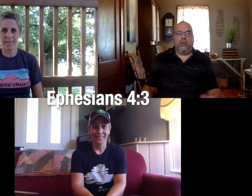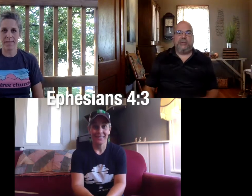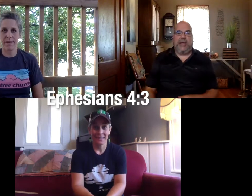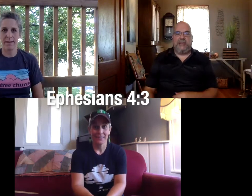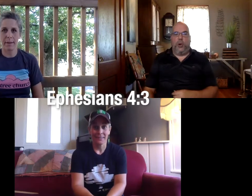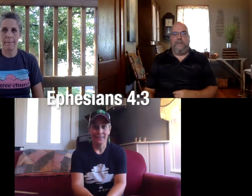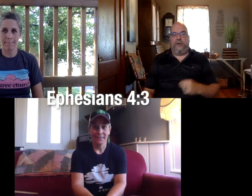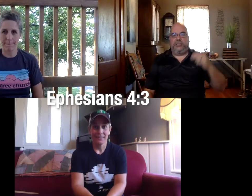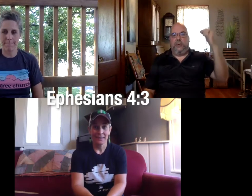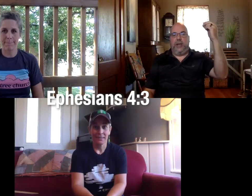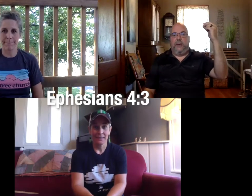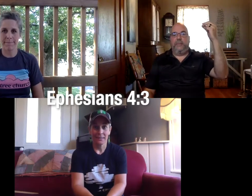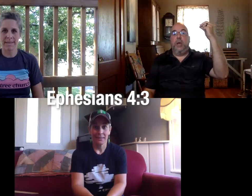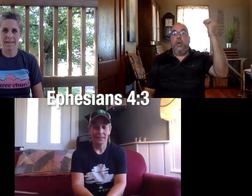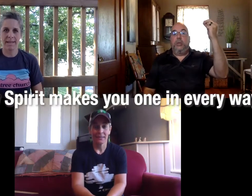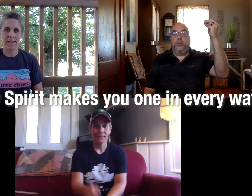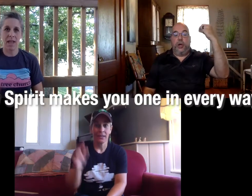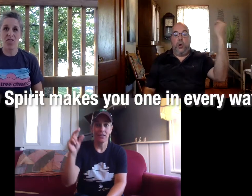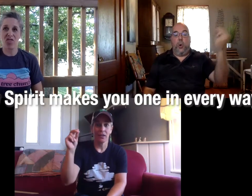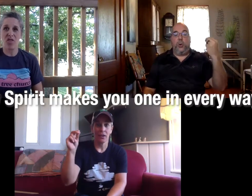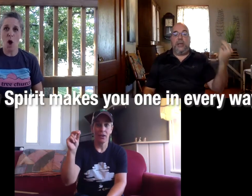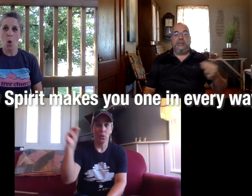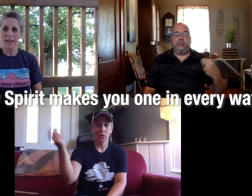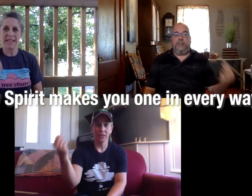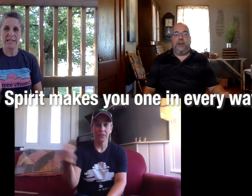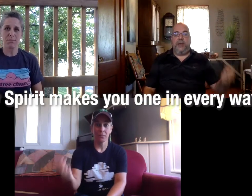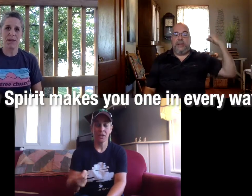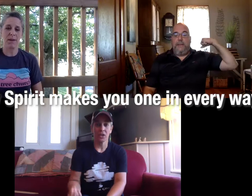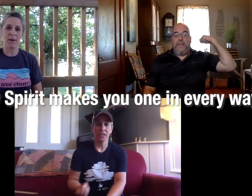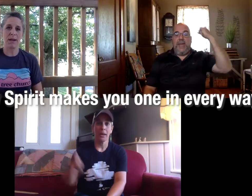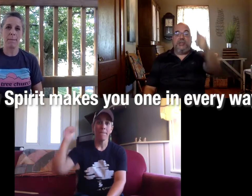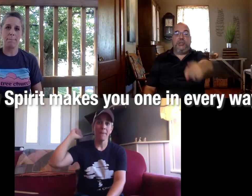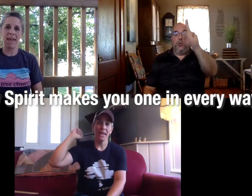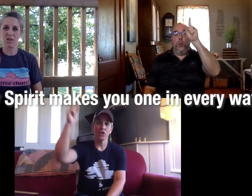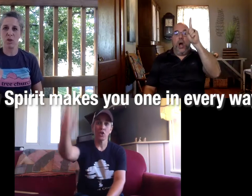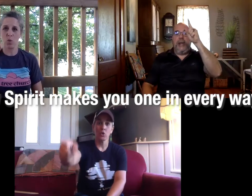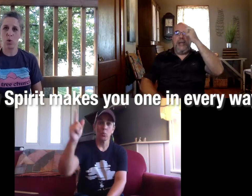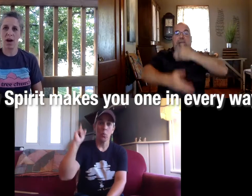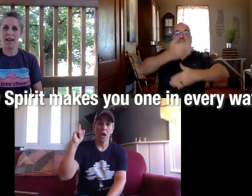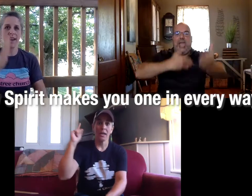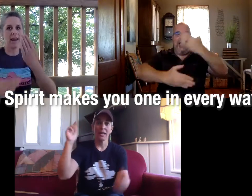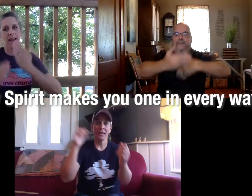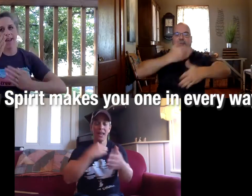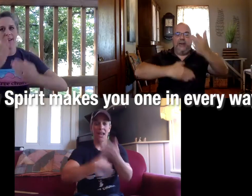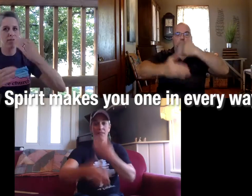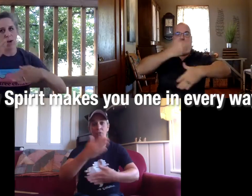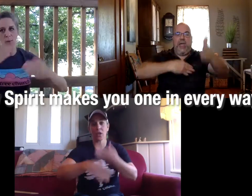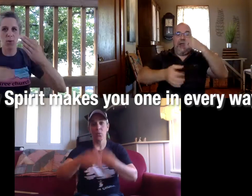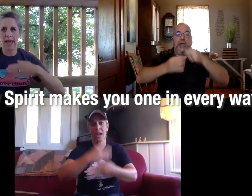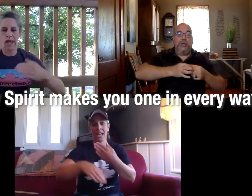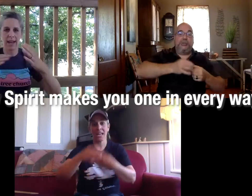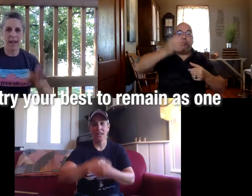what it all looks like as one verse here we go the holy spirit makes you one in every